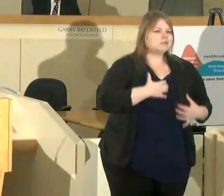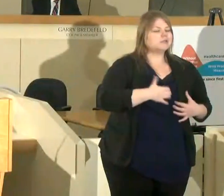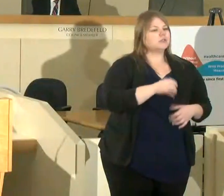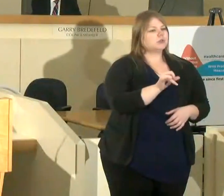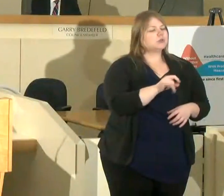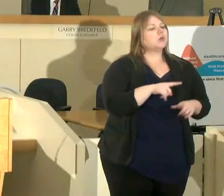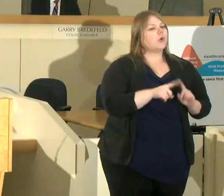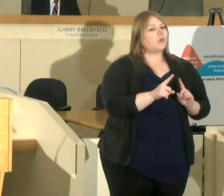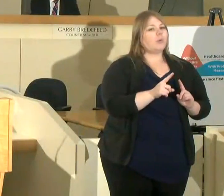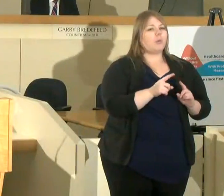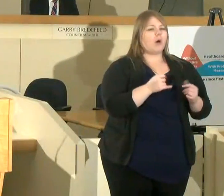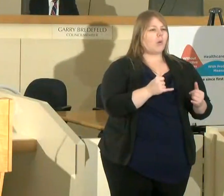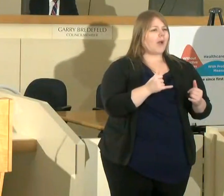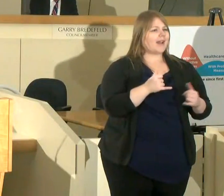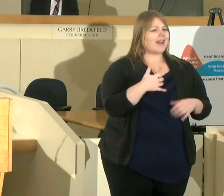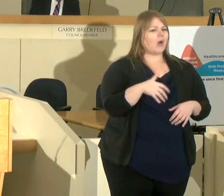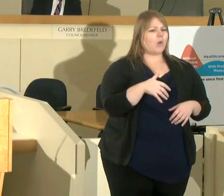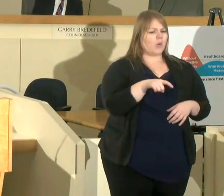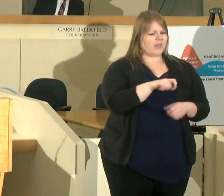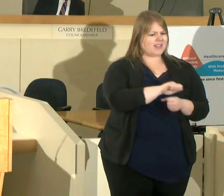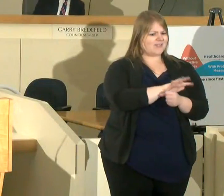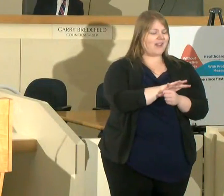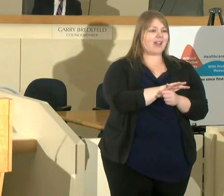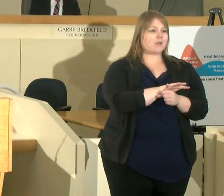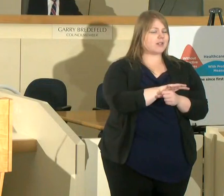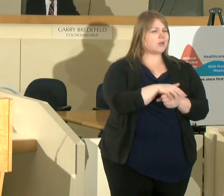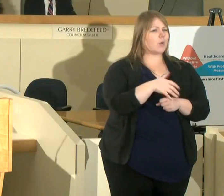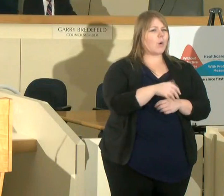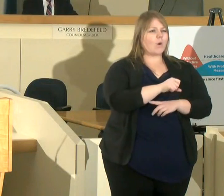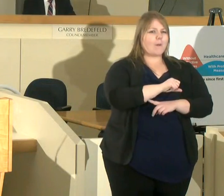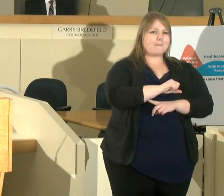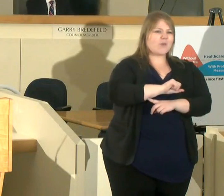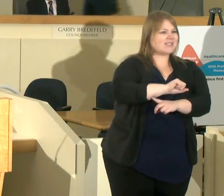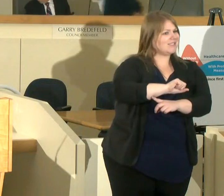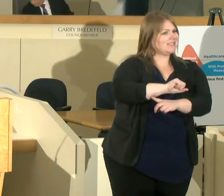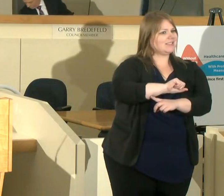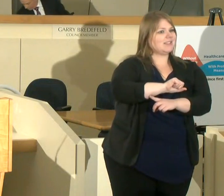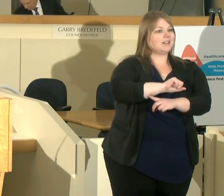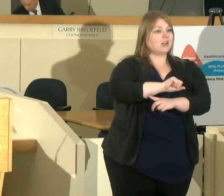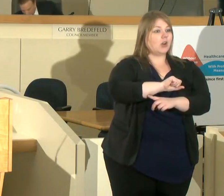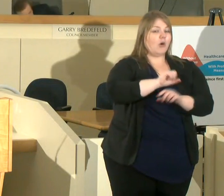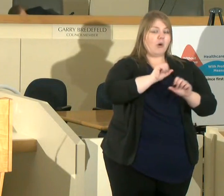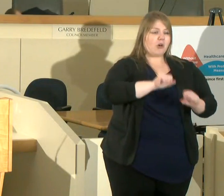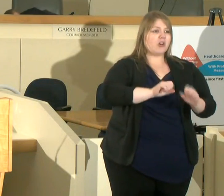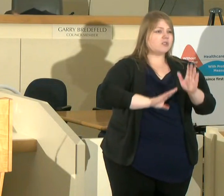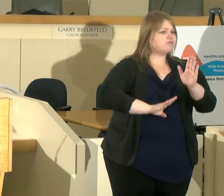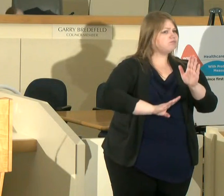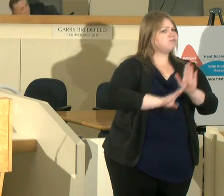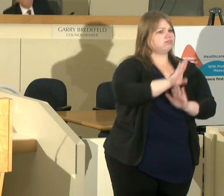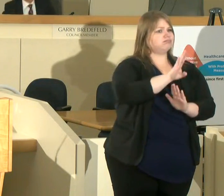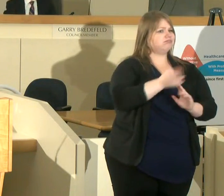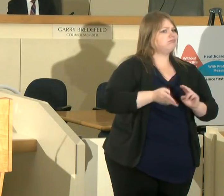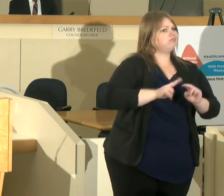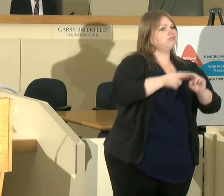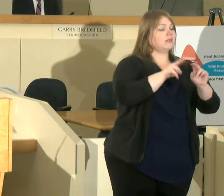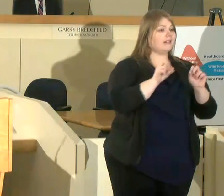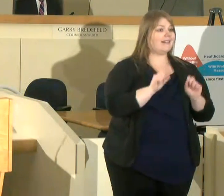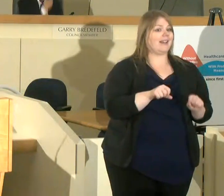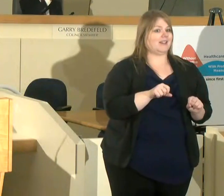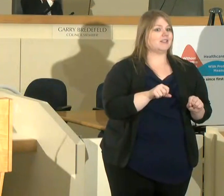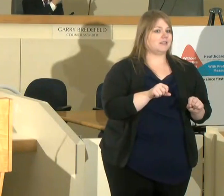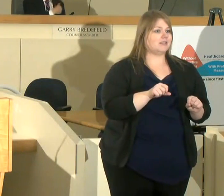a extraordinary resiliency in this virus with an amazing ability to exponentially expand i think like anything we've seen before